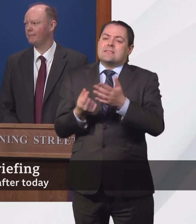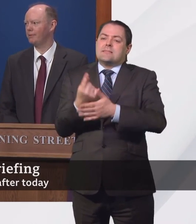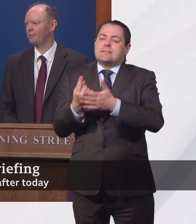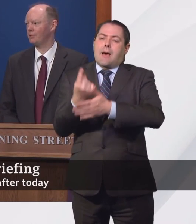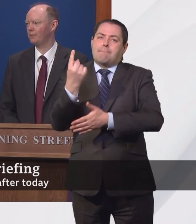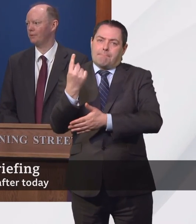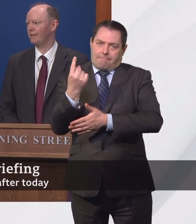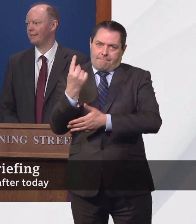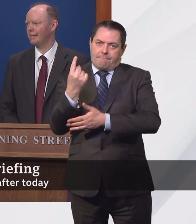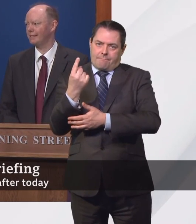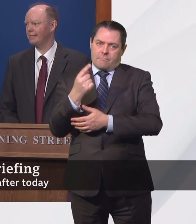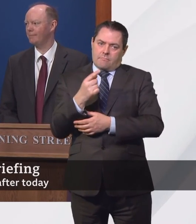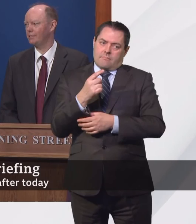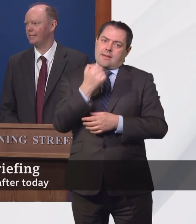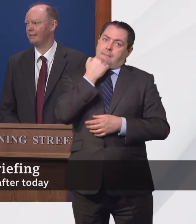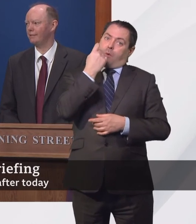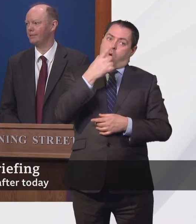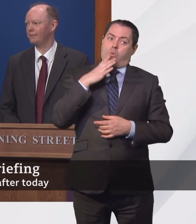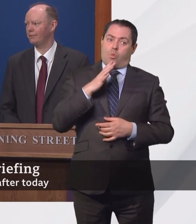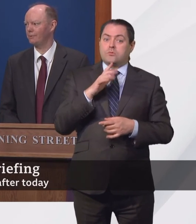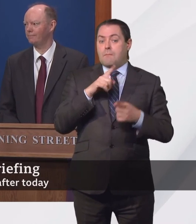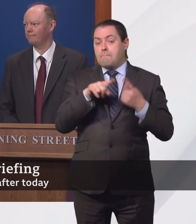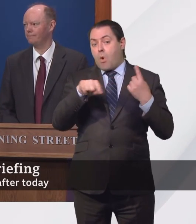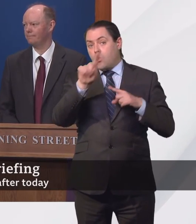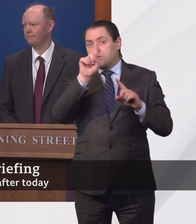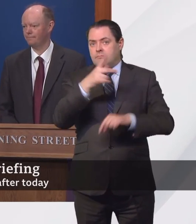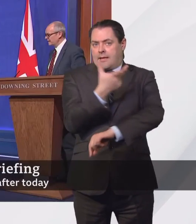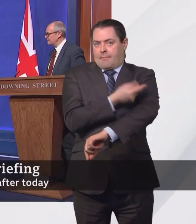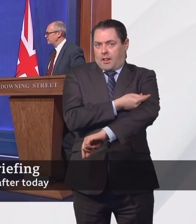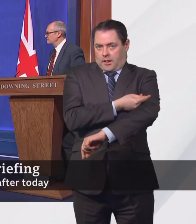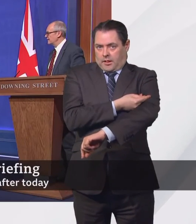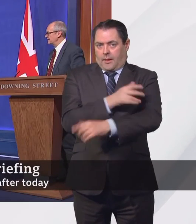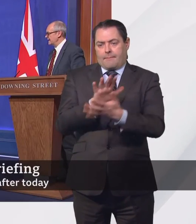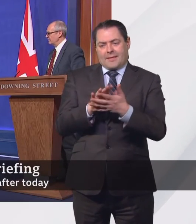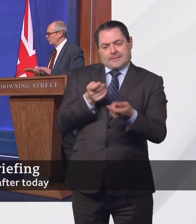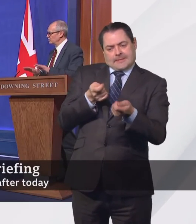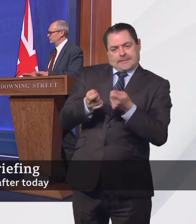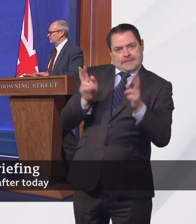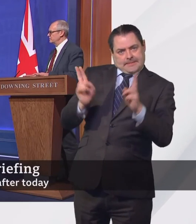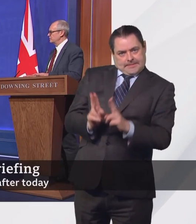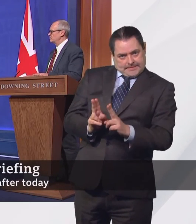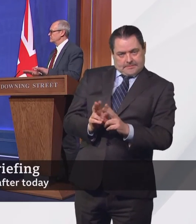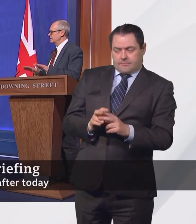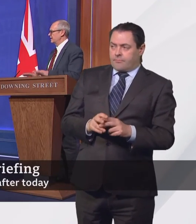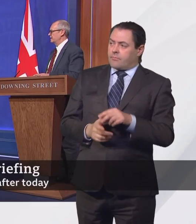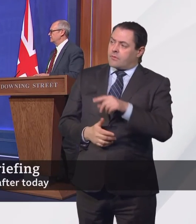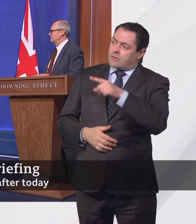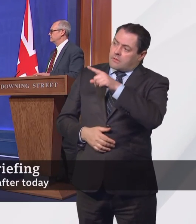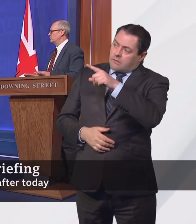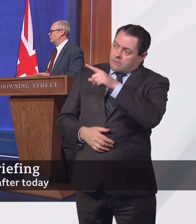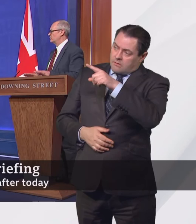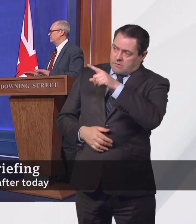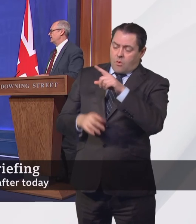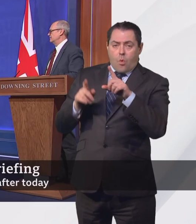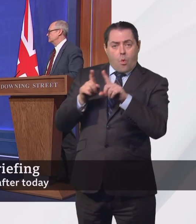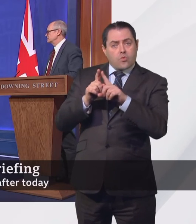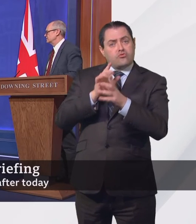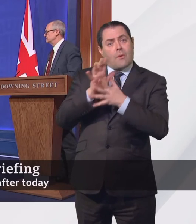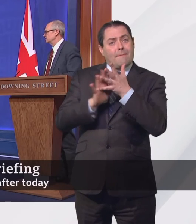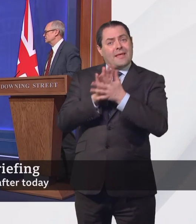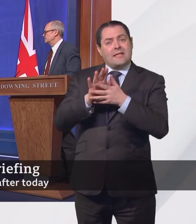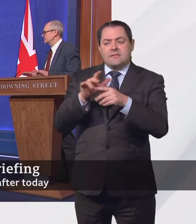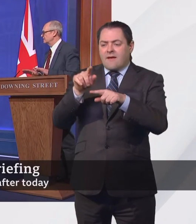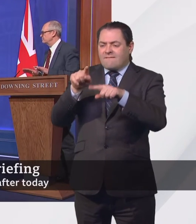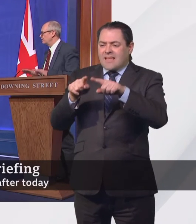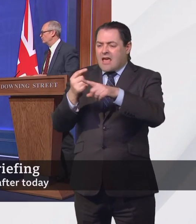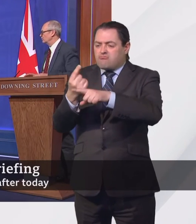as many people as possible are vaccinated, in particular the most vulnerable. And keeping the rate down also stops the likelihood of more variants